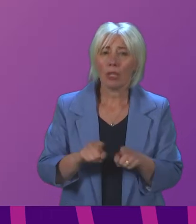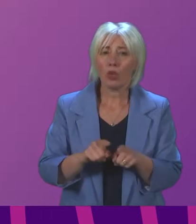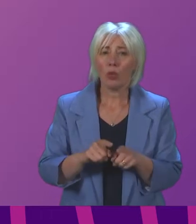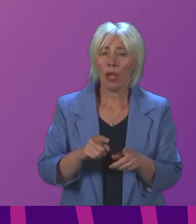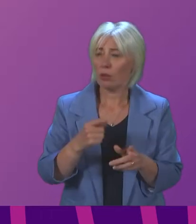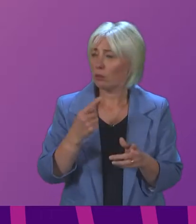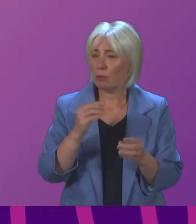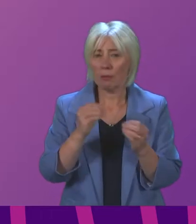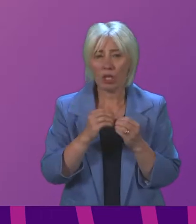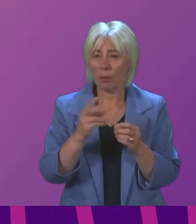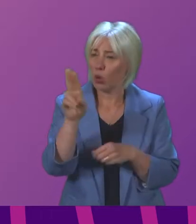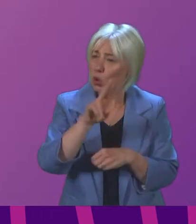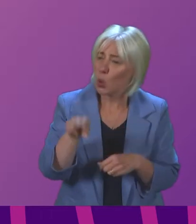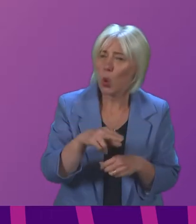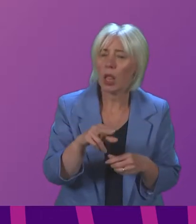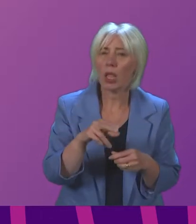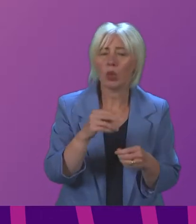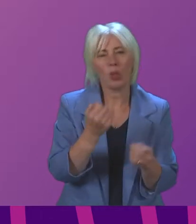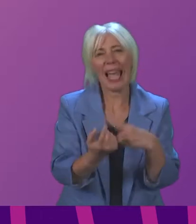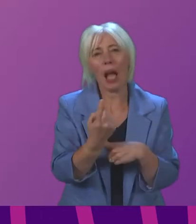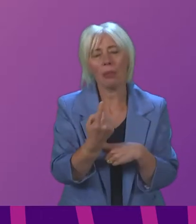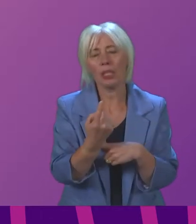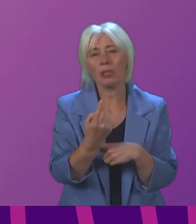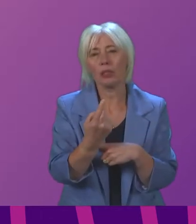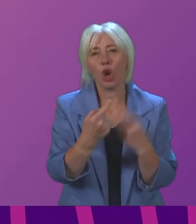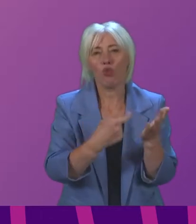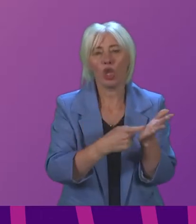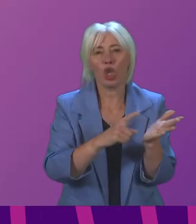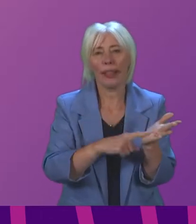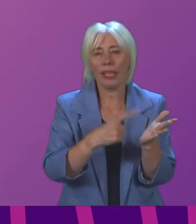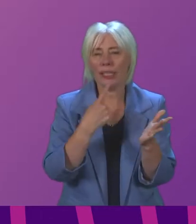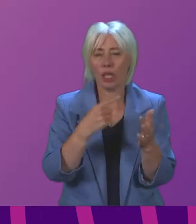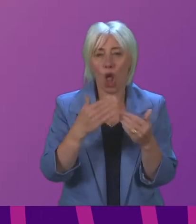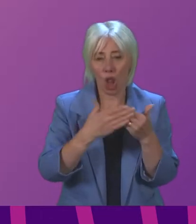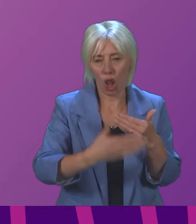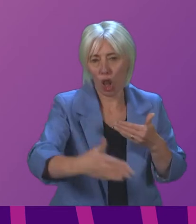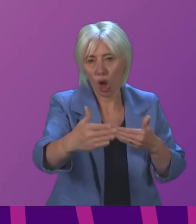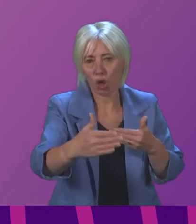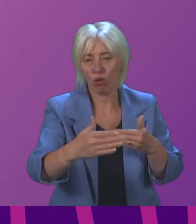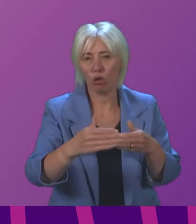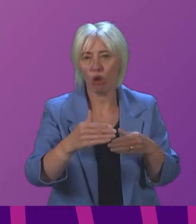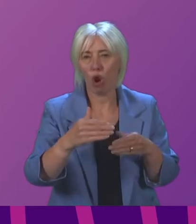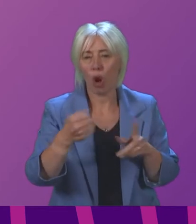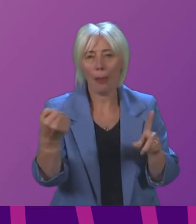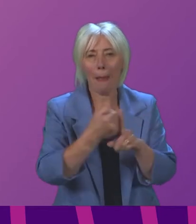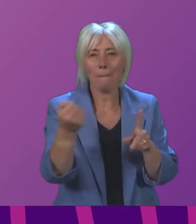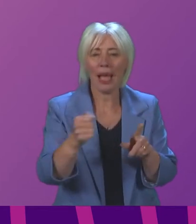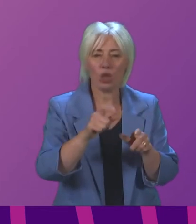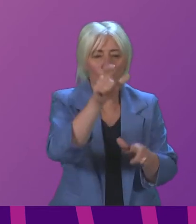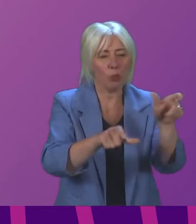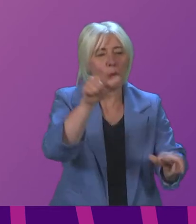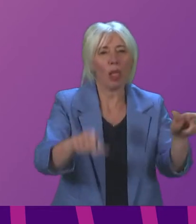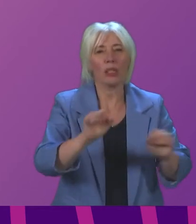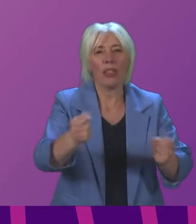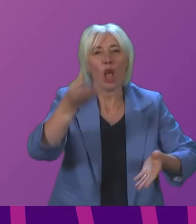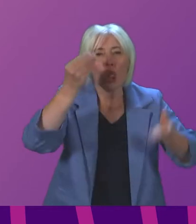in schools Richard Leonard referred to this to the long-term impacts the pandemic has had on pupils' learning especially